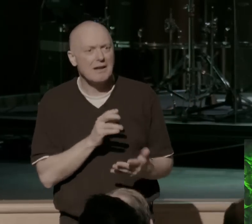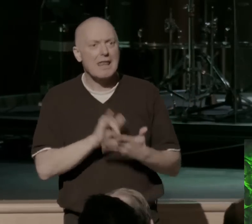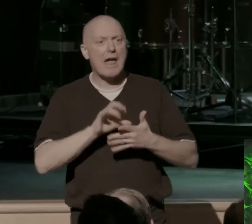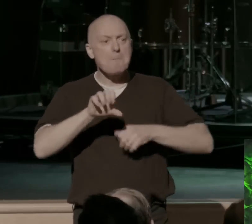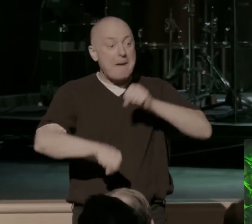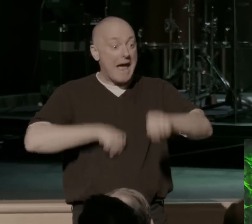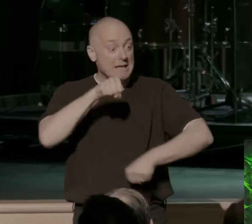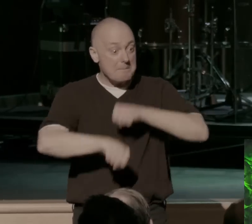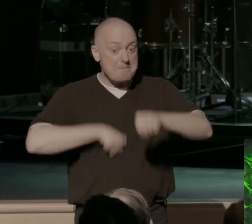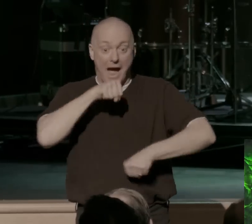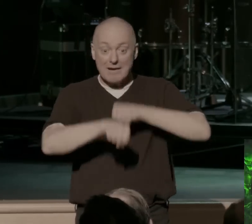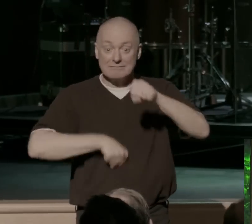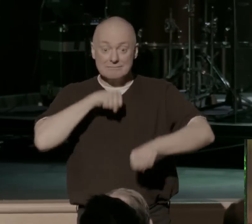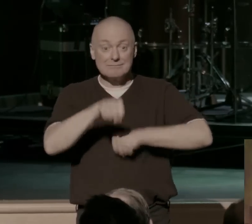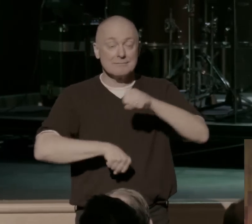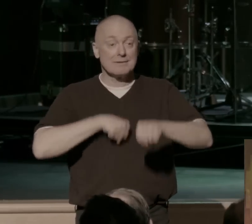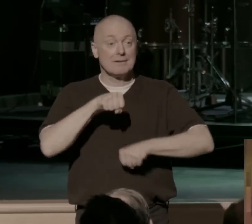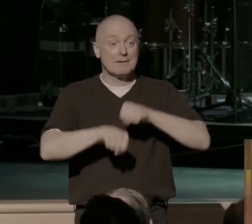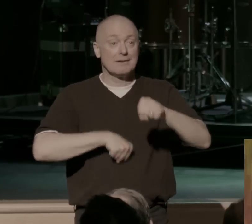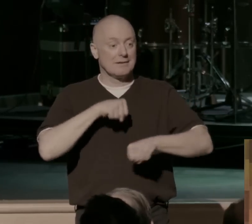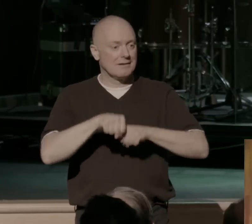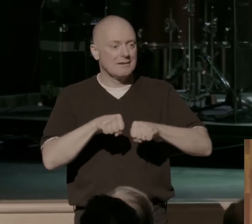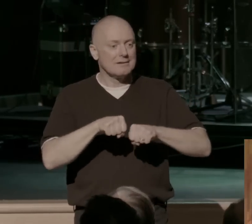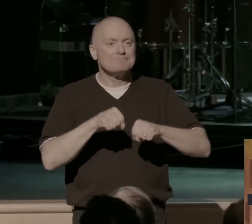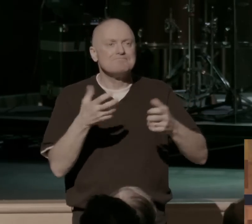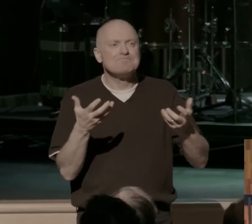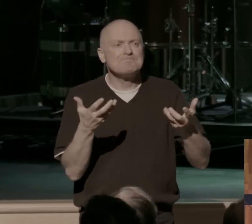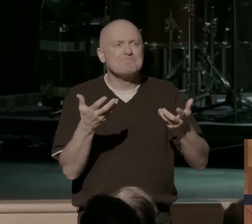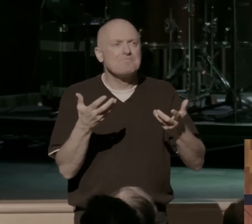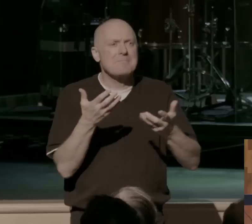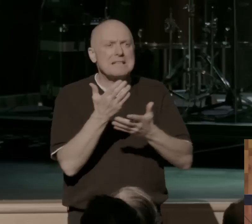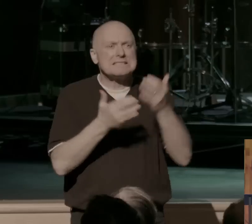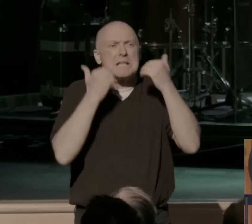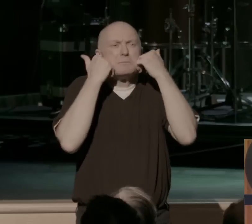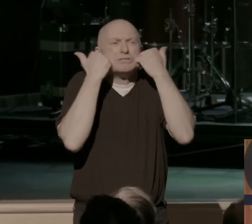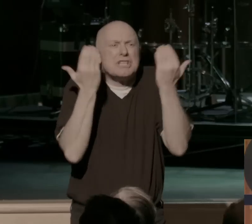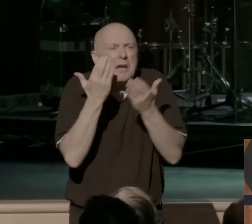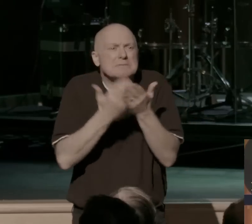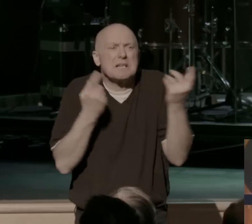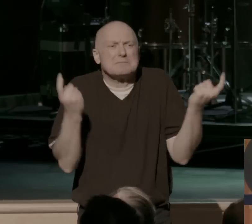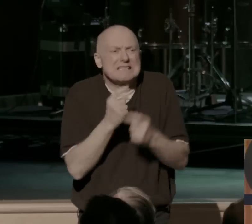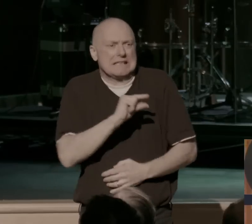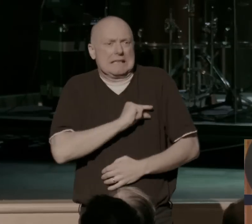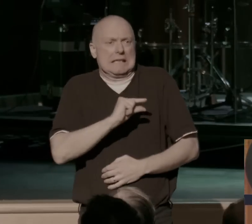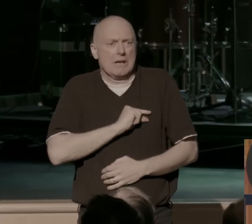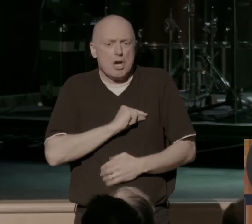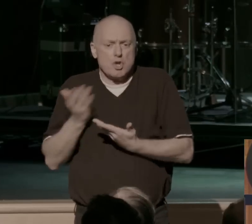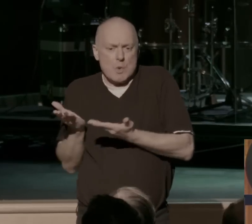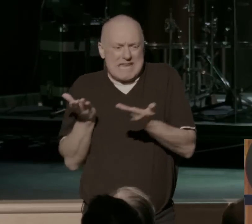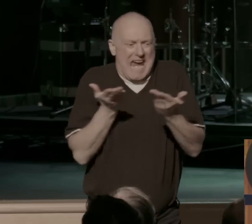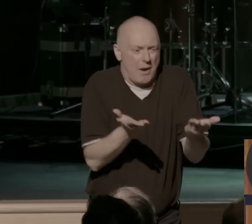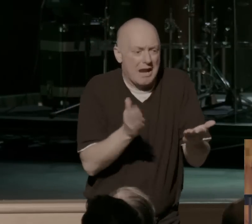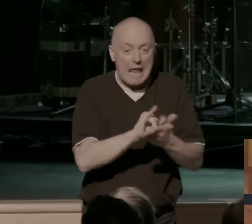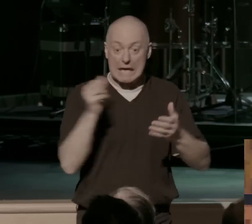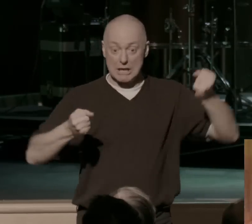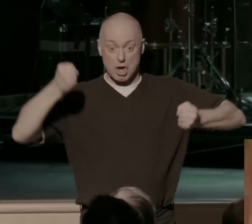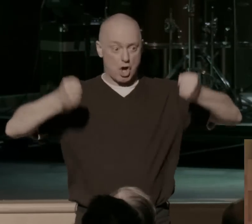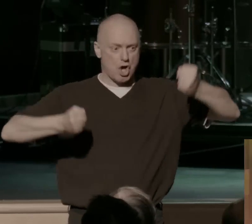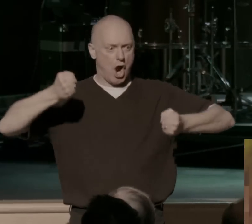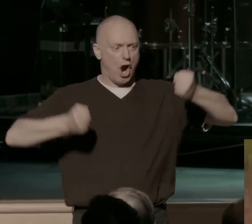That takes even longer. Some shame, some sin and guilt that you carry. It's like you're in a car, and it's going to take a lot longer to stop, to